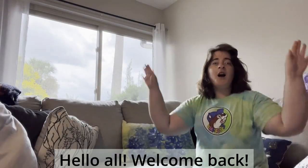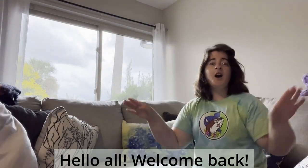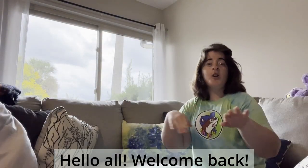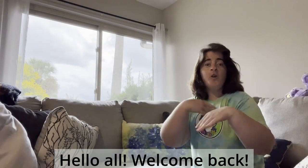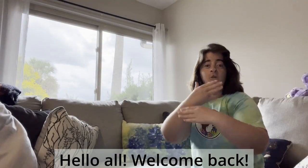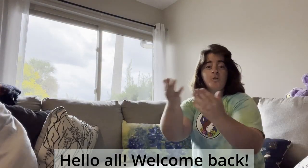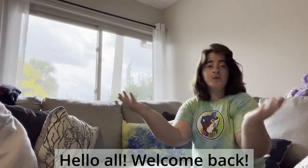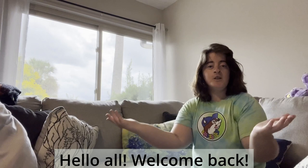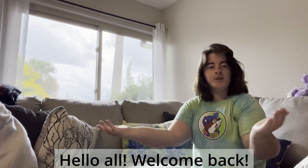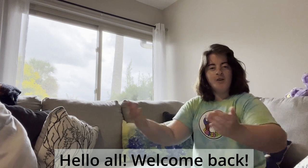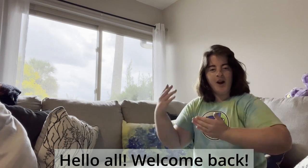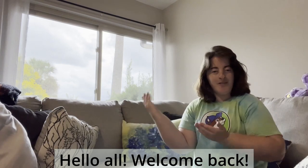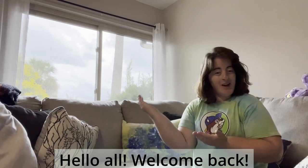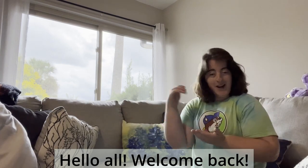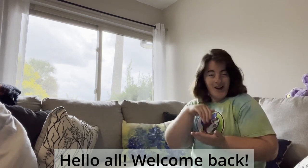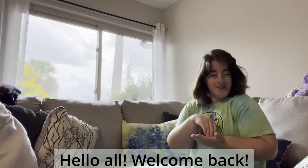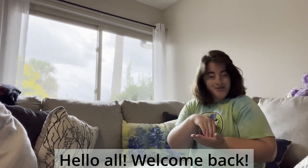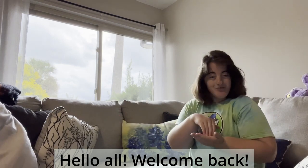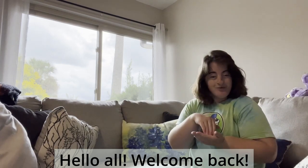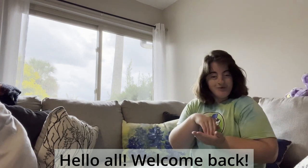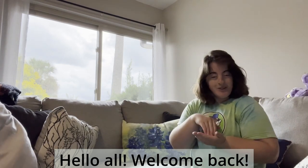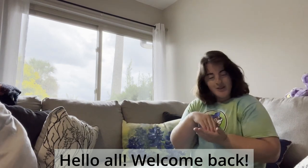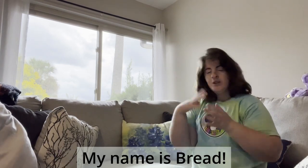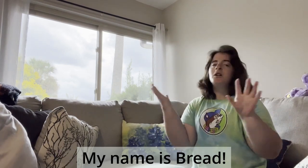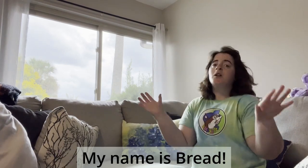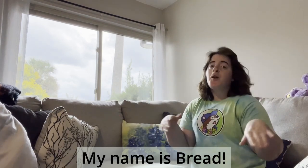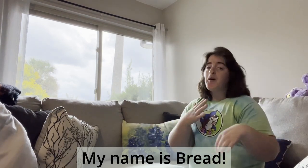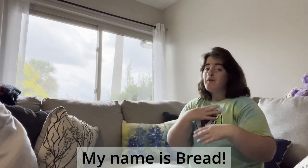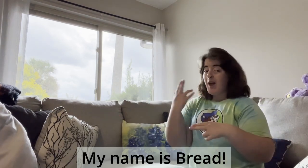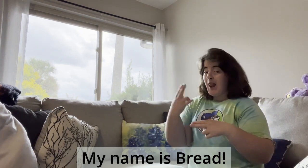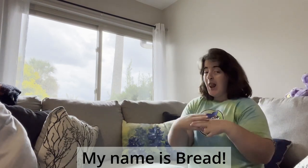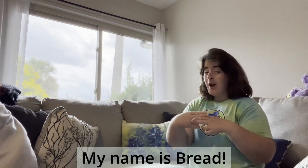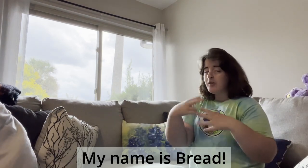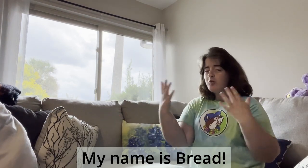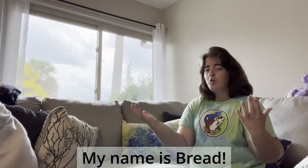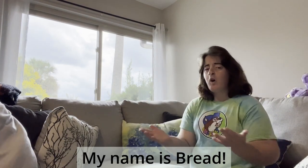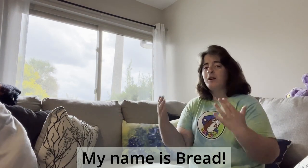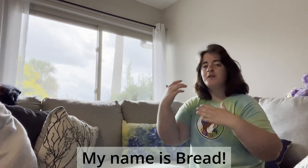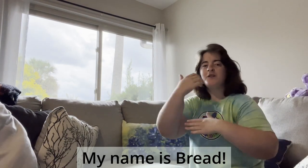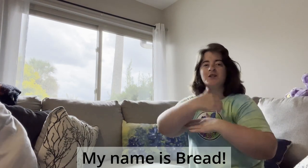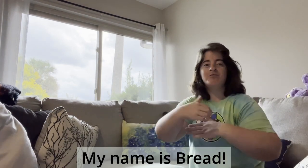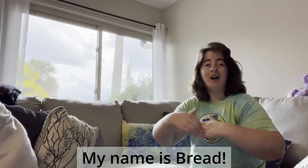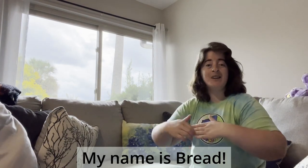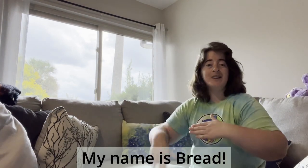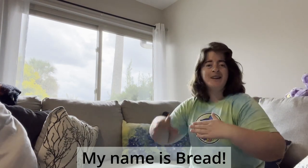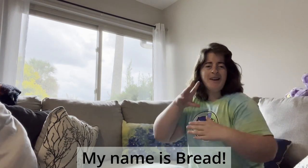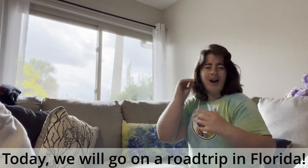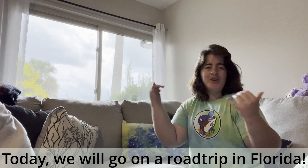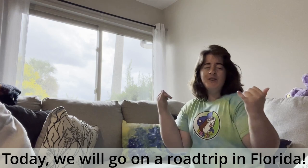I'm going to try the same